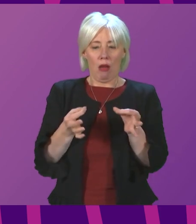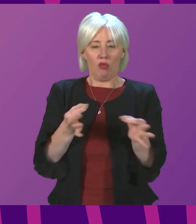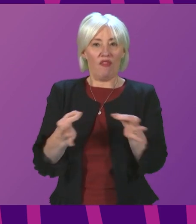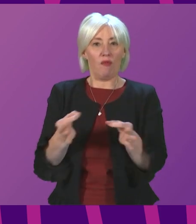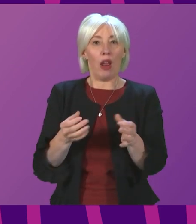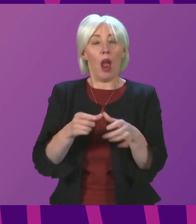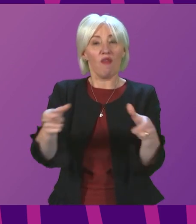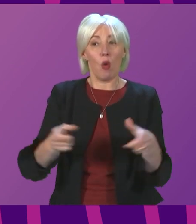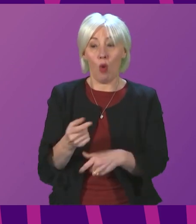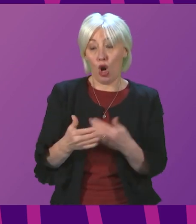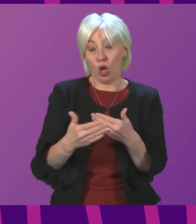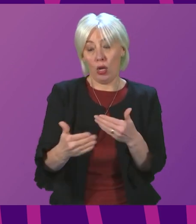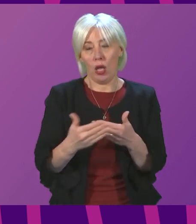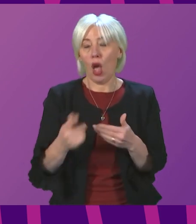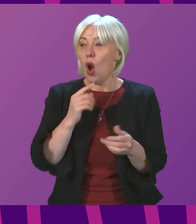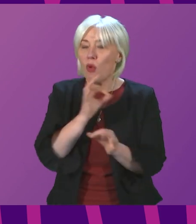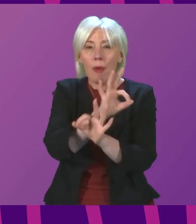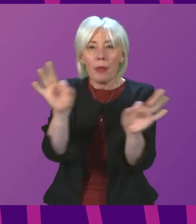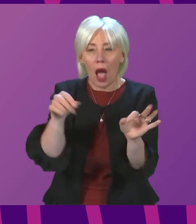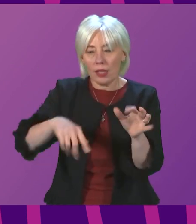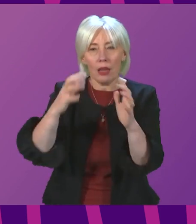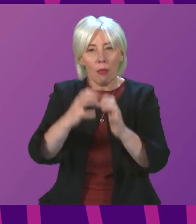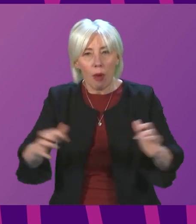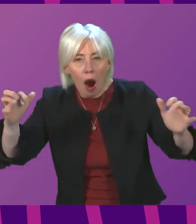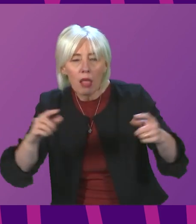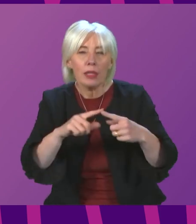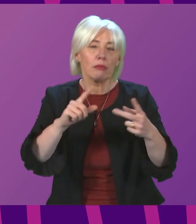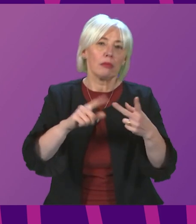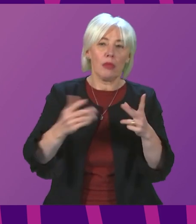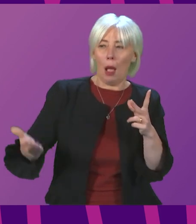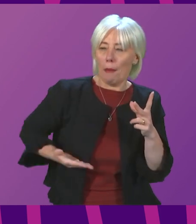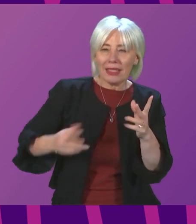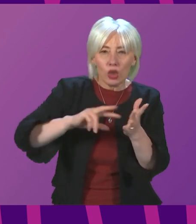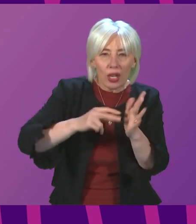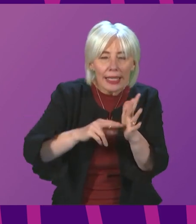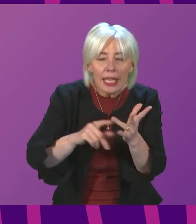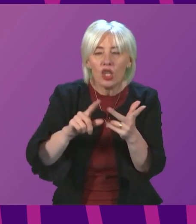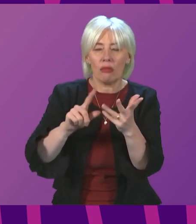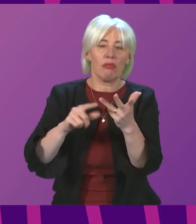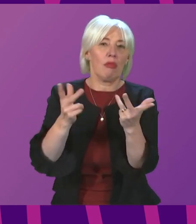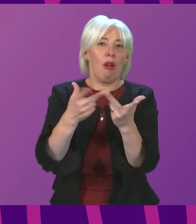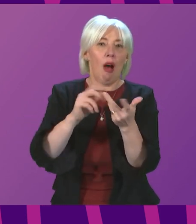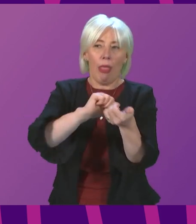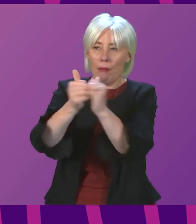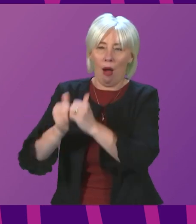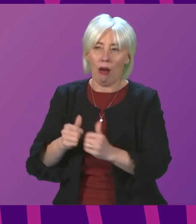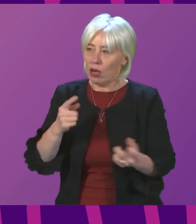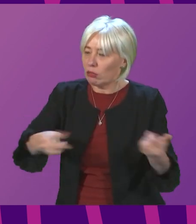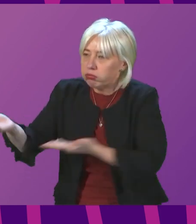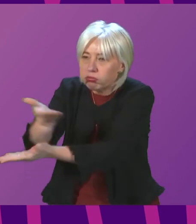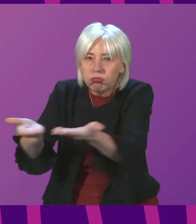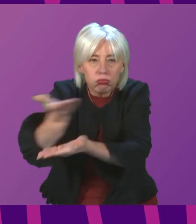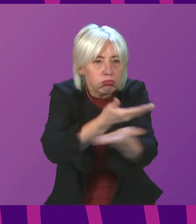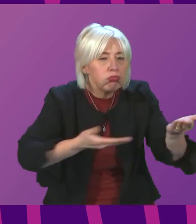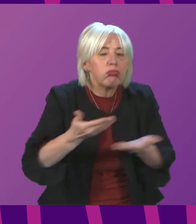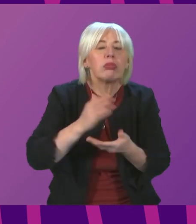we will seek to consult across Parliament and also with business organisations and other partners across society. And our aim is to